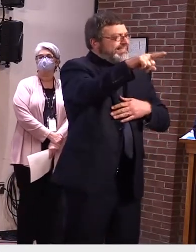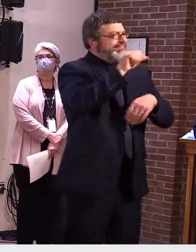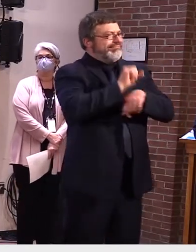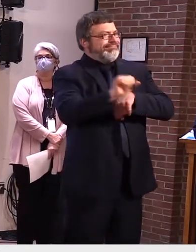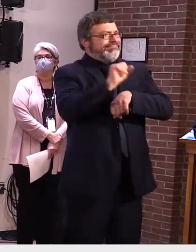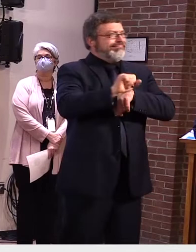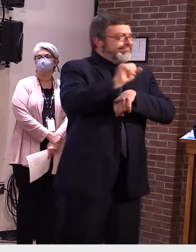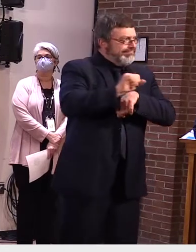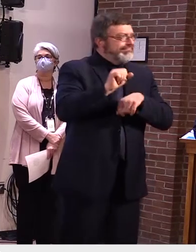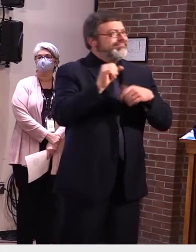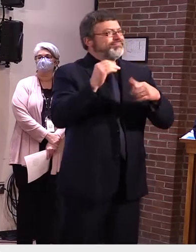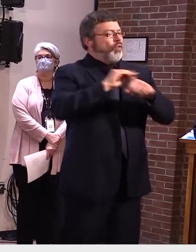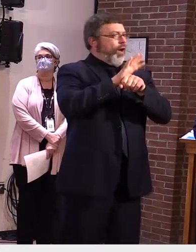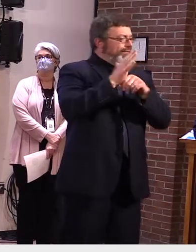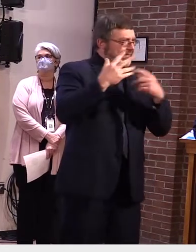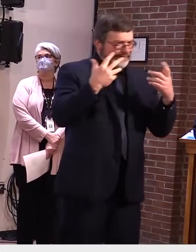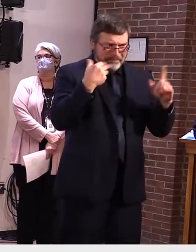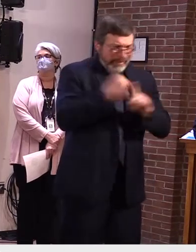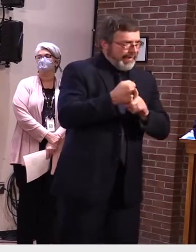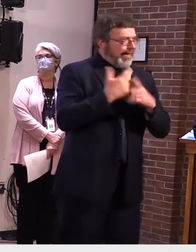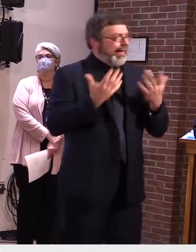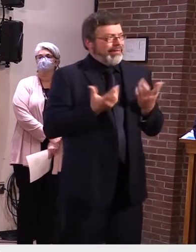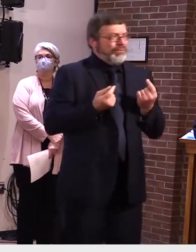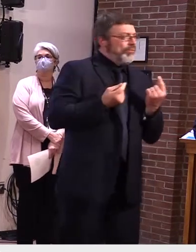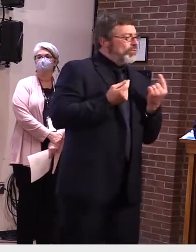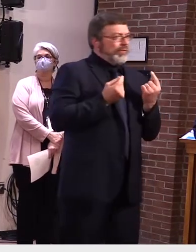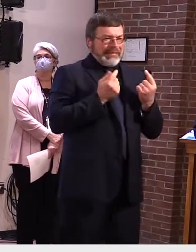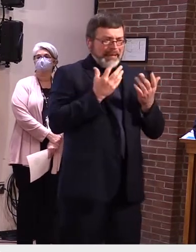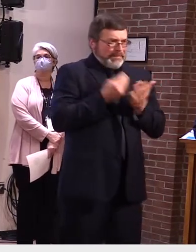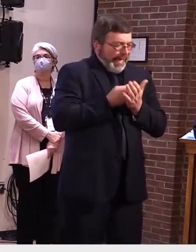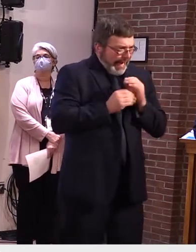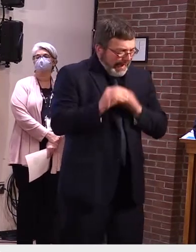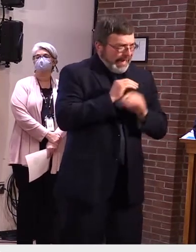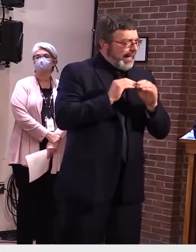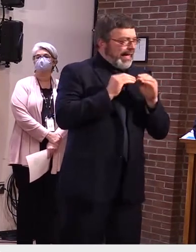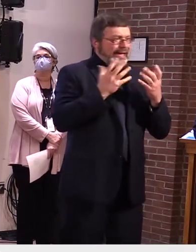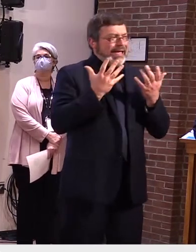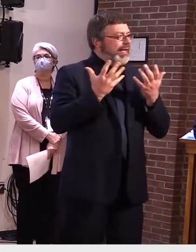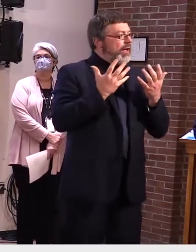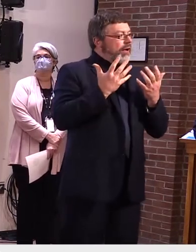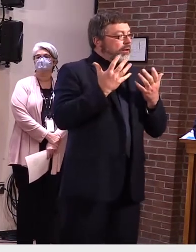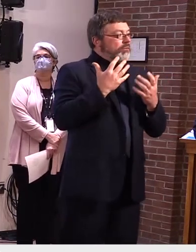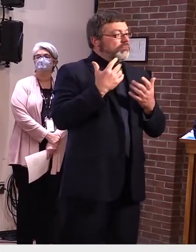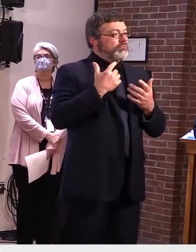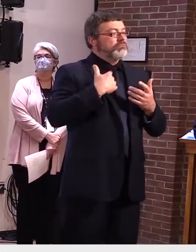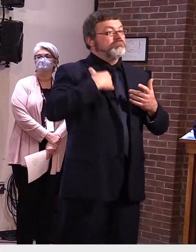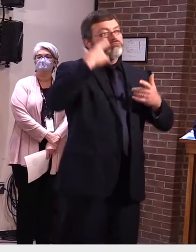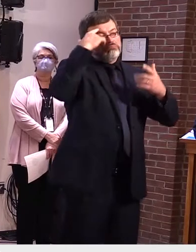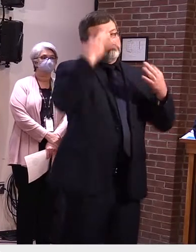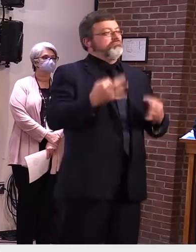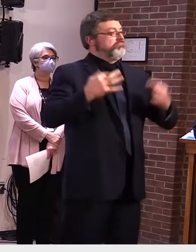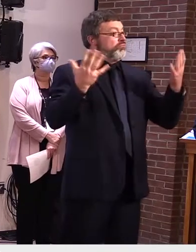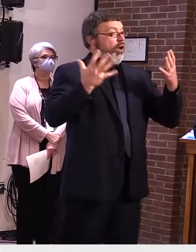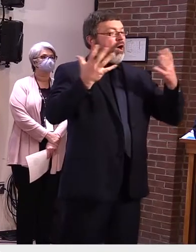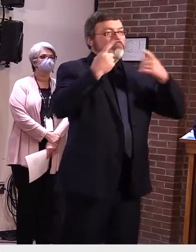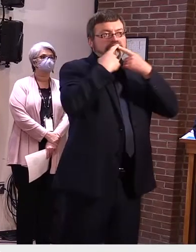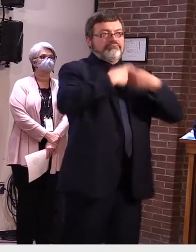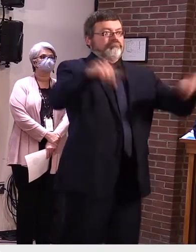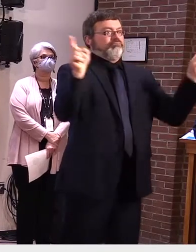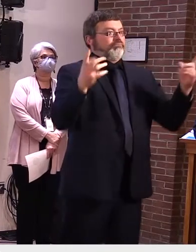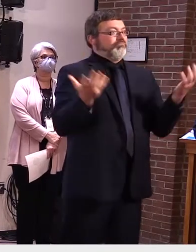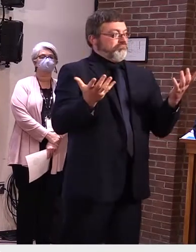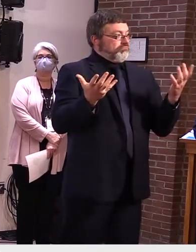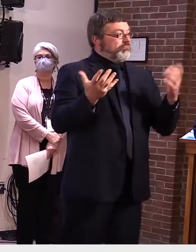CCV, as well as the other members of the Vermont State Colleges, are pleased to announce that we will be offering free